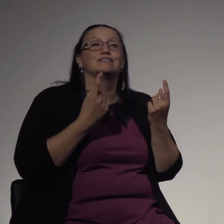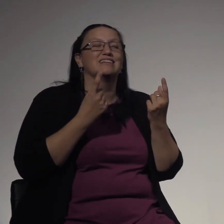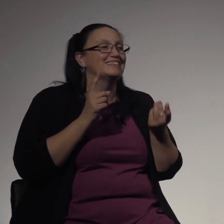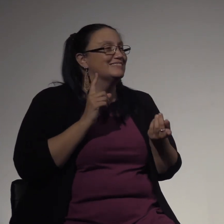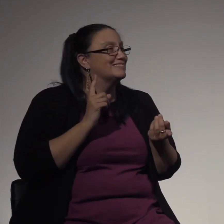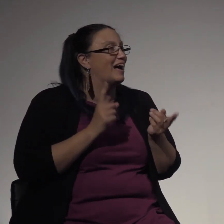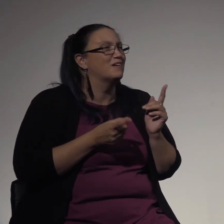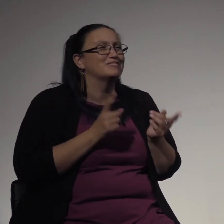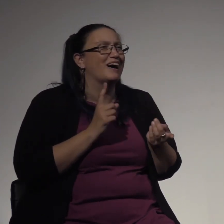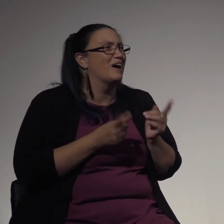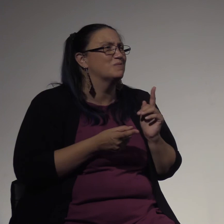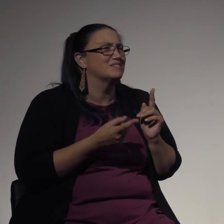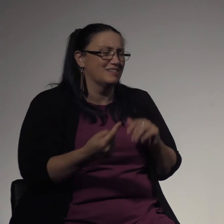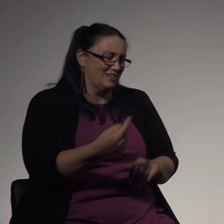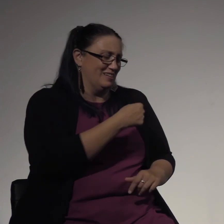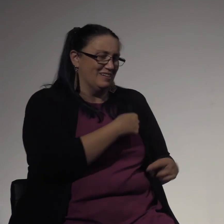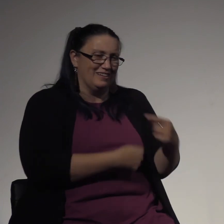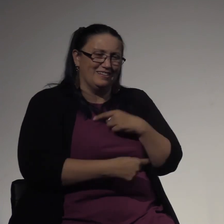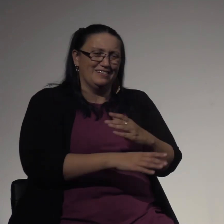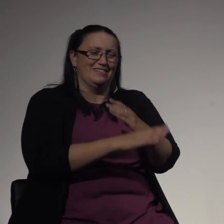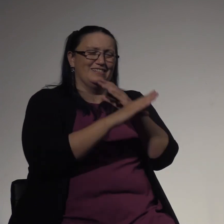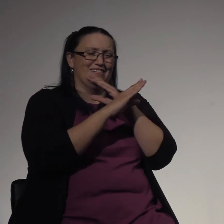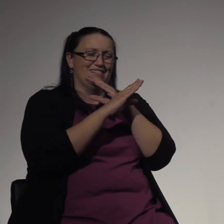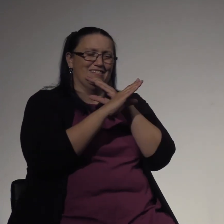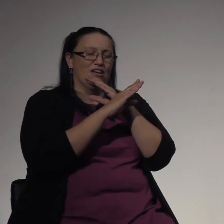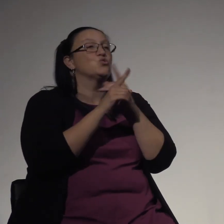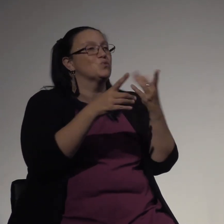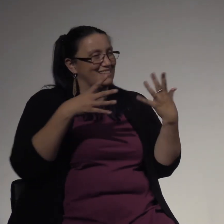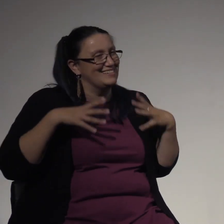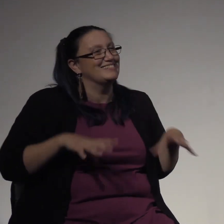just the shield that you need. Thank you.